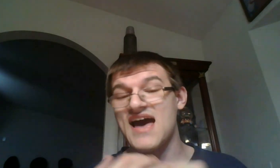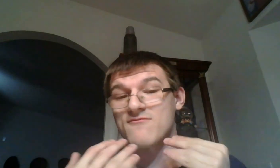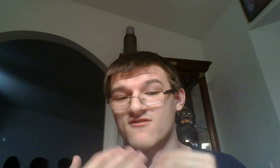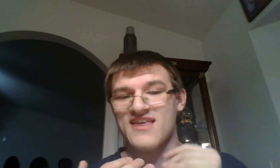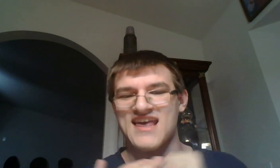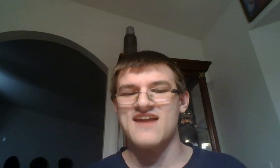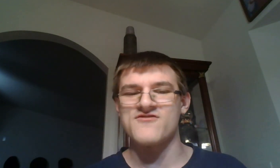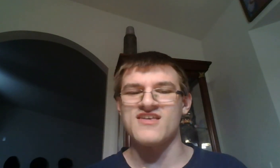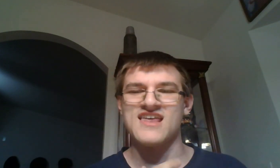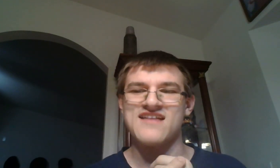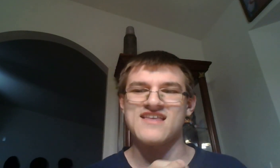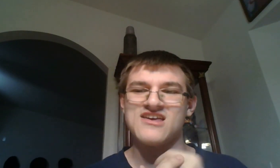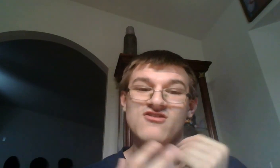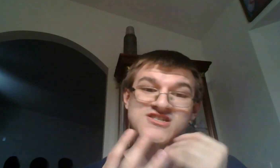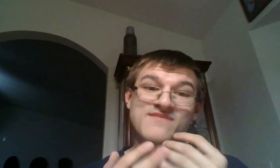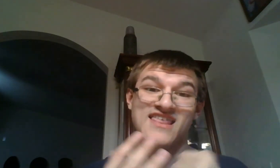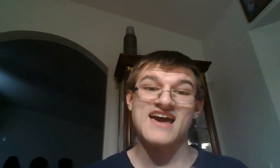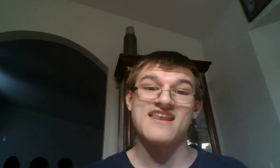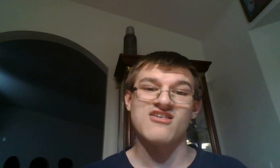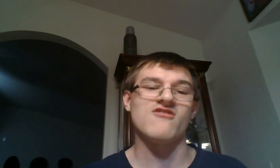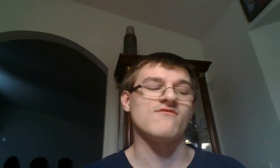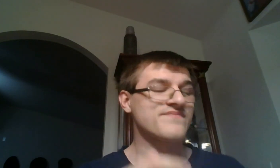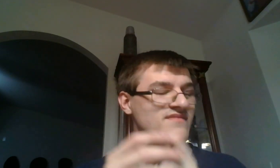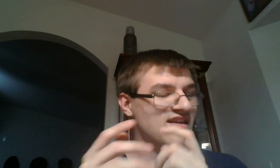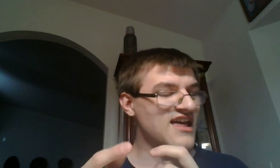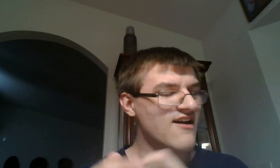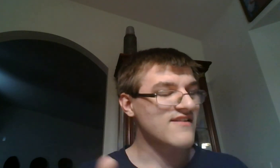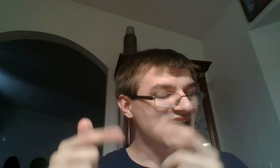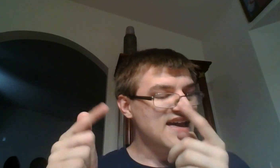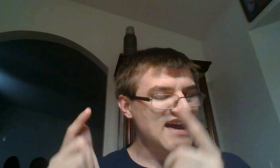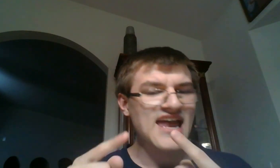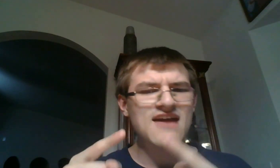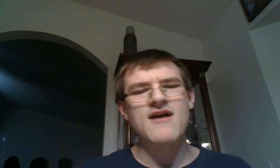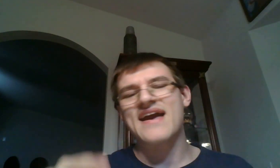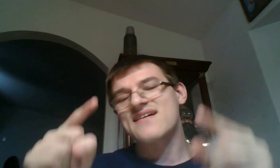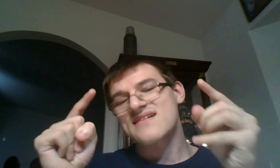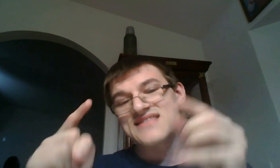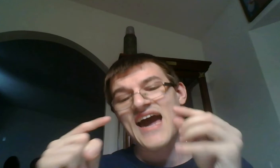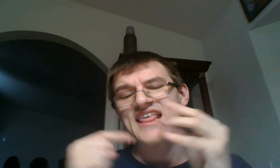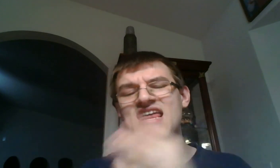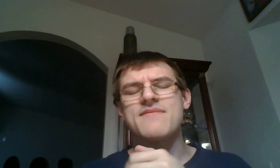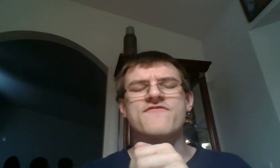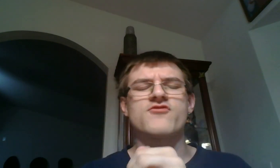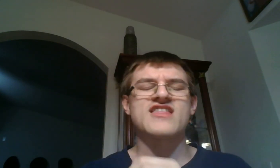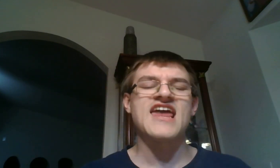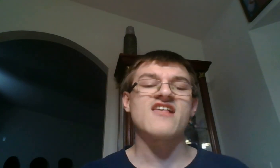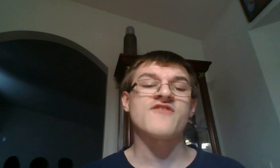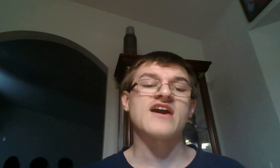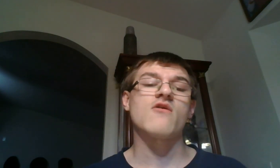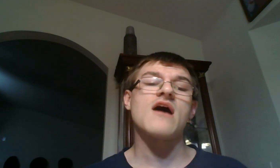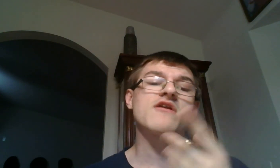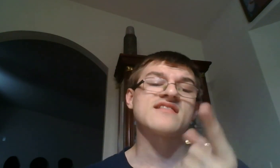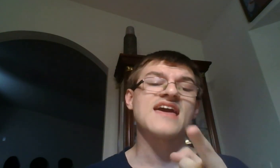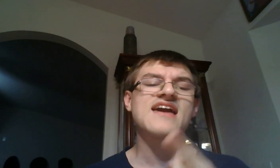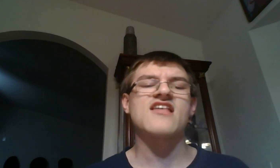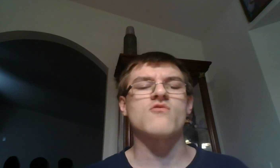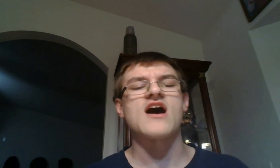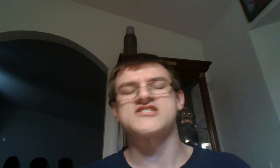I'm really excited for this. I think y'all should be excited too. So anyway, that is going to be it for today's video. I want to thank you guys for watching.